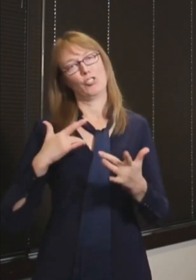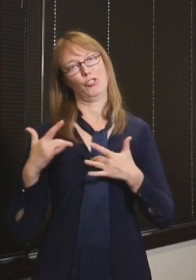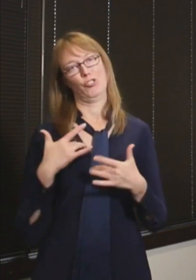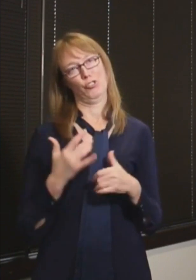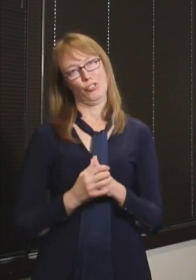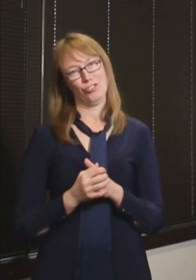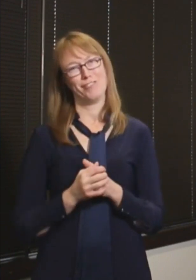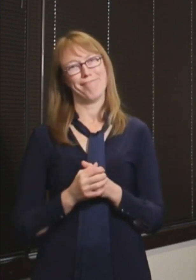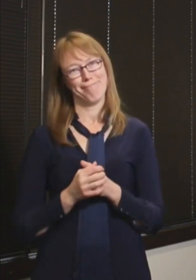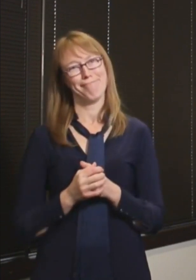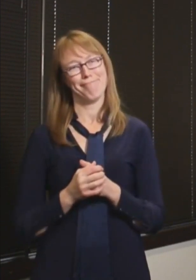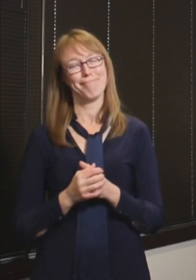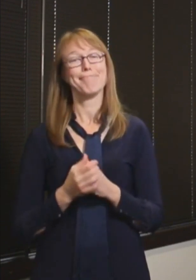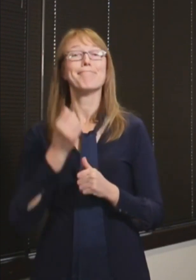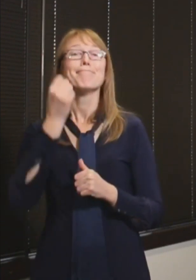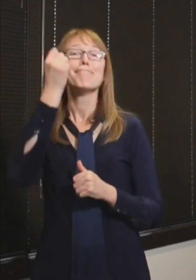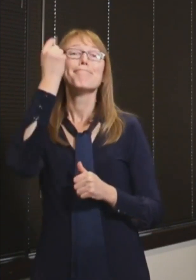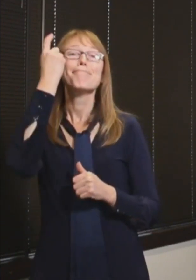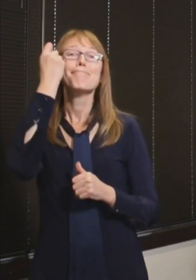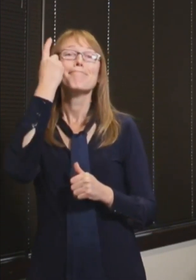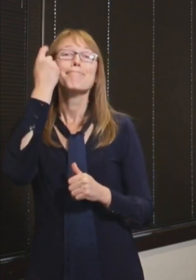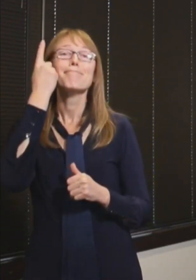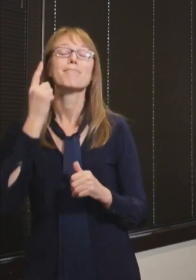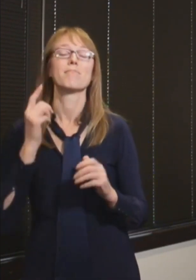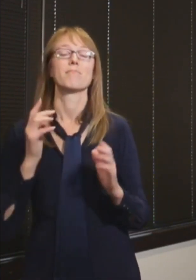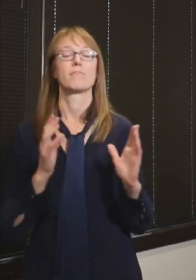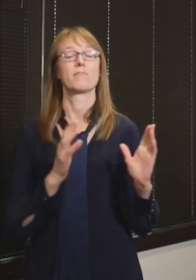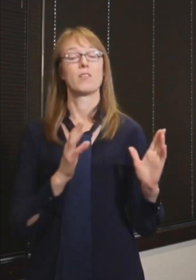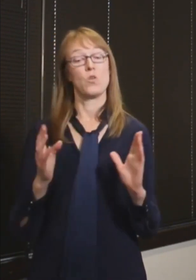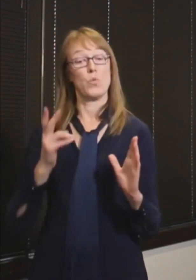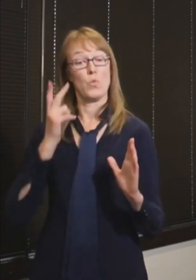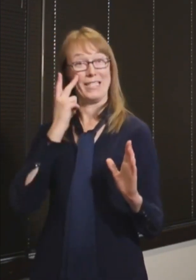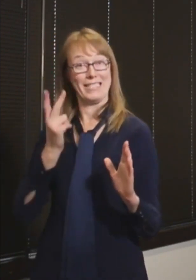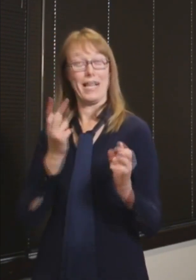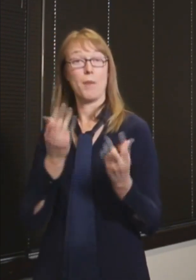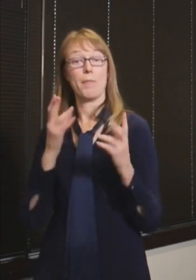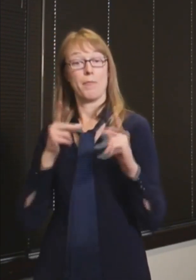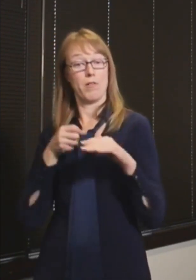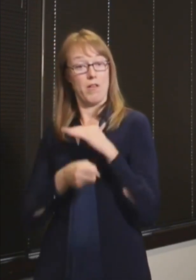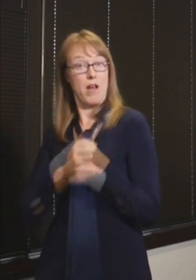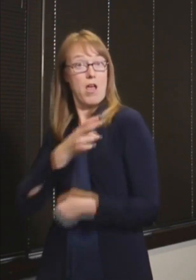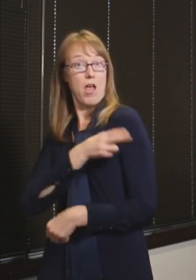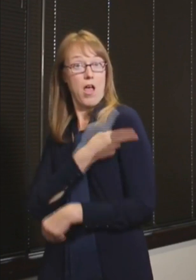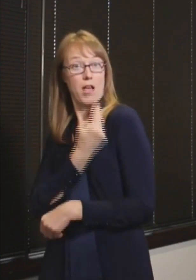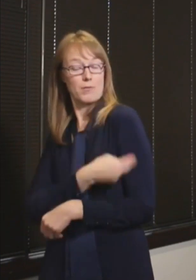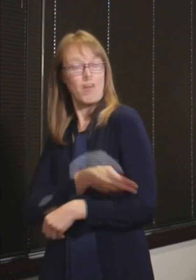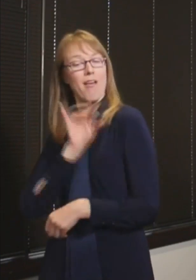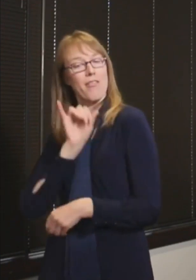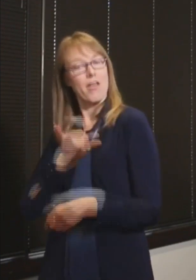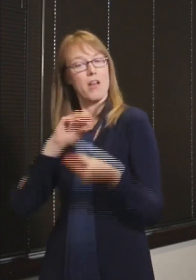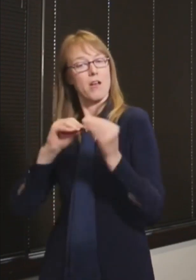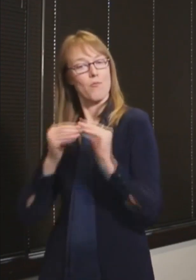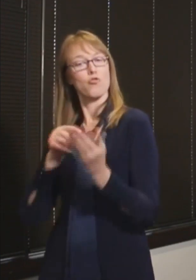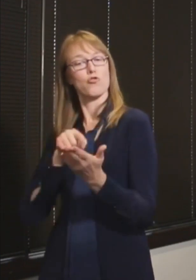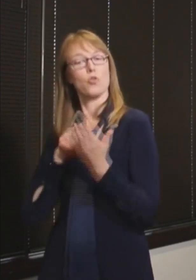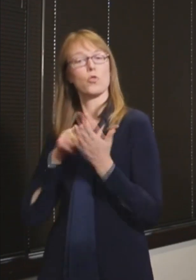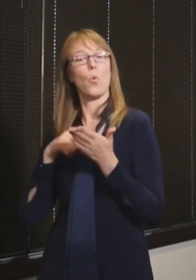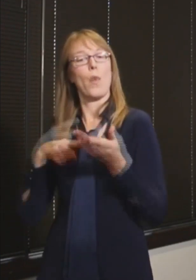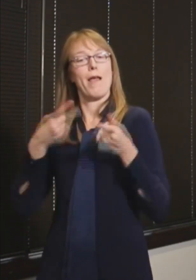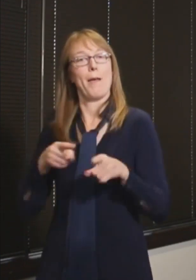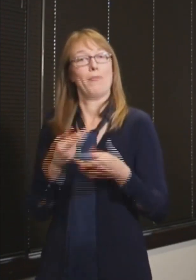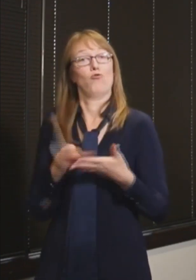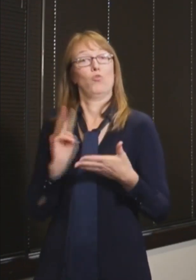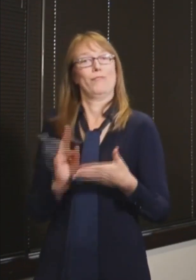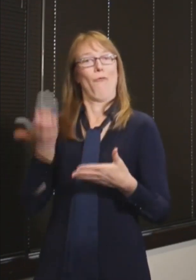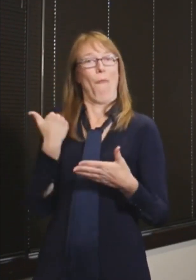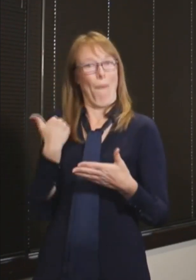lagging metrics, so it's the end result of viral transmission that's occurred in the community. So if we can interrupt transmission